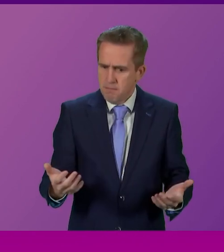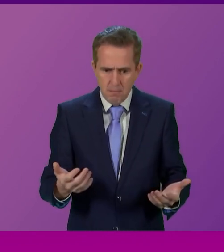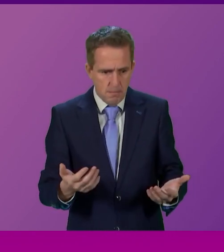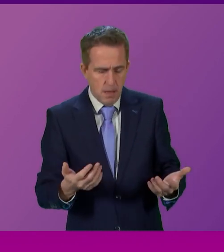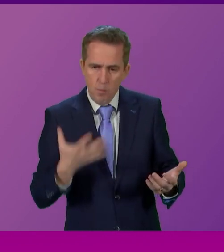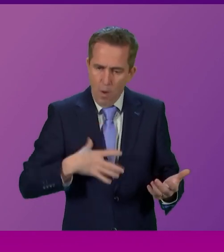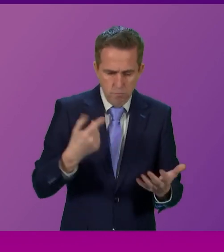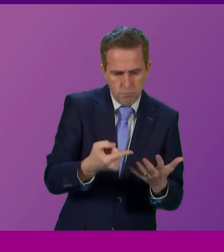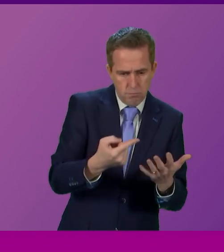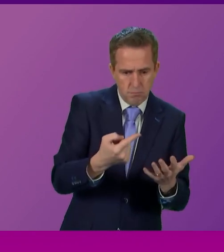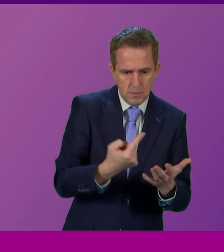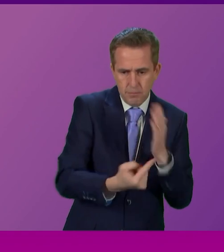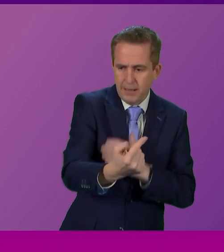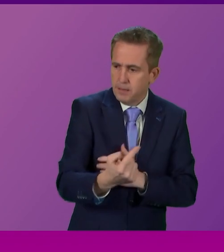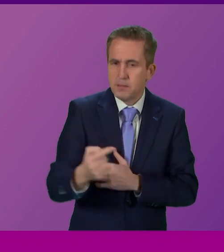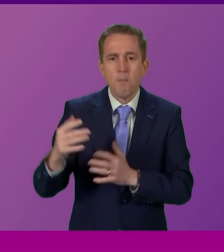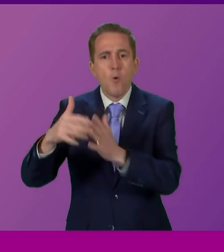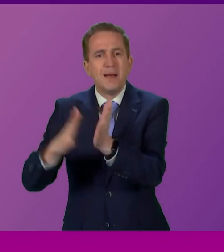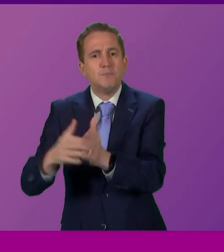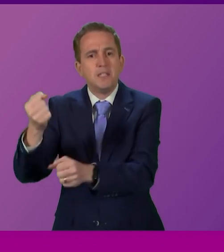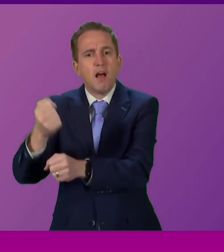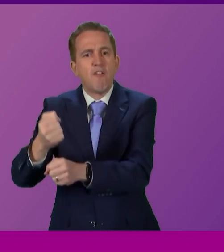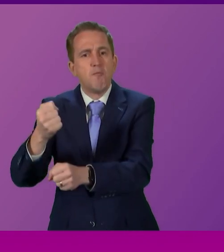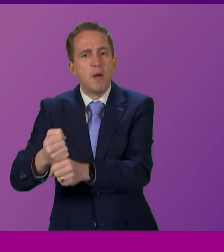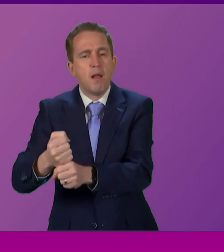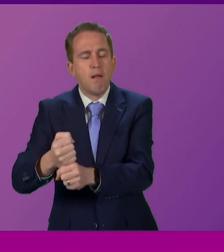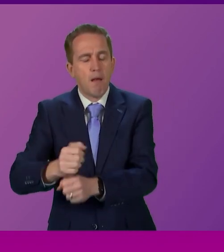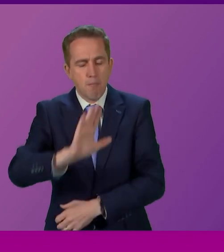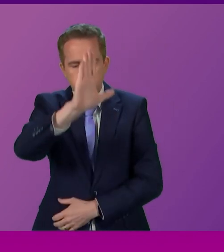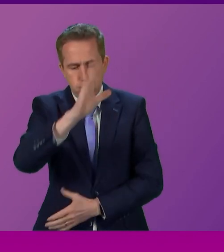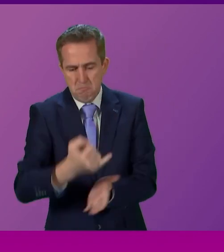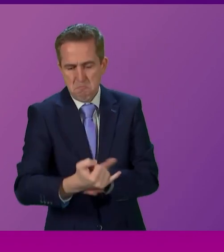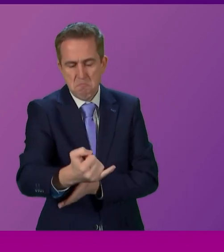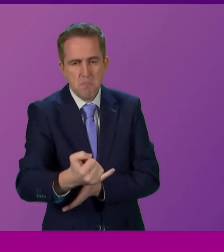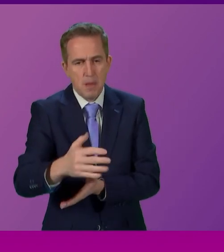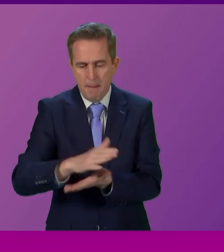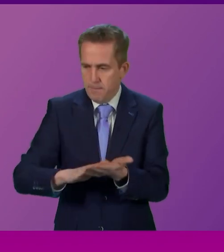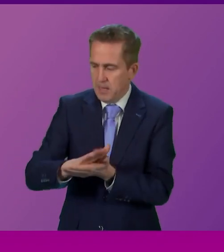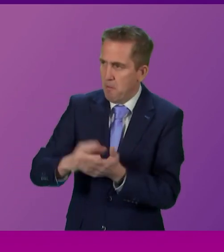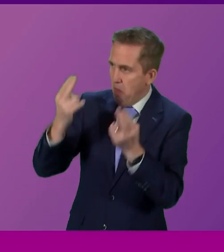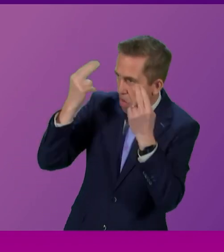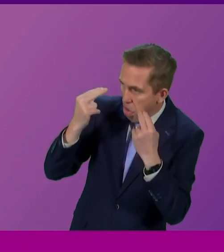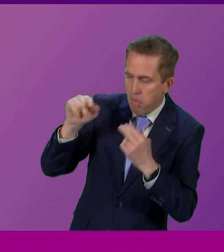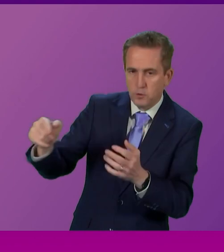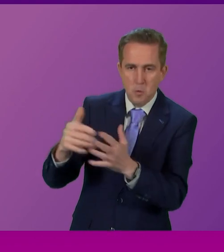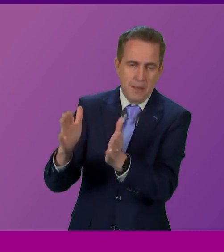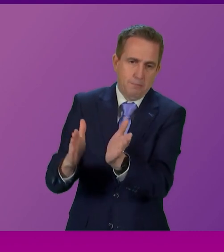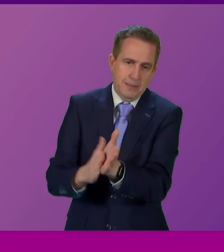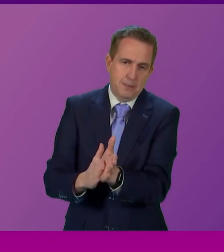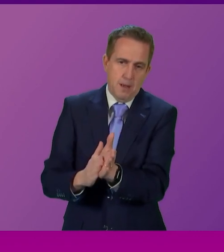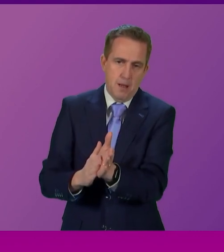a single figure from the Westminster Government, that shows clearly where sovereignty under the devolution settlement lies.